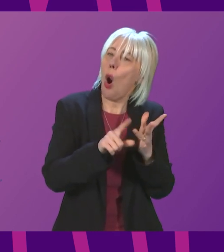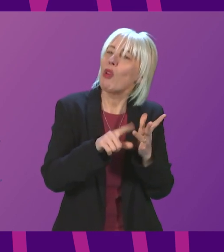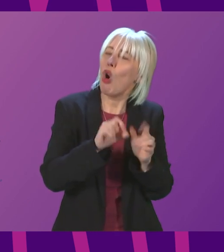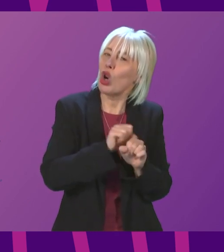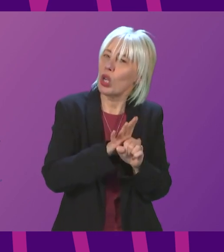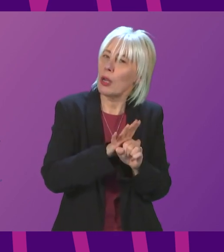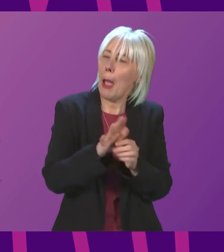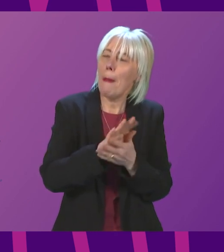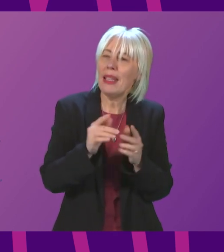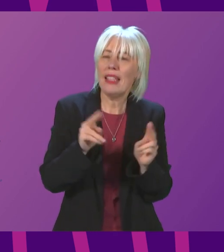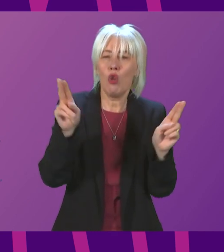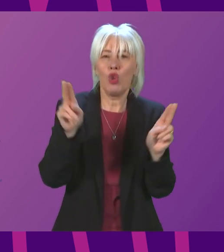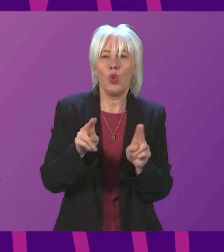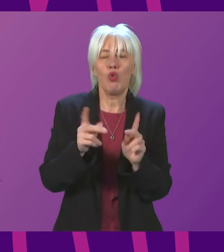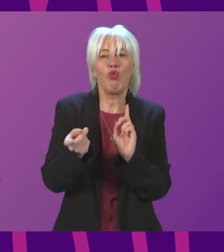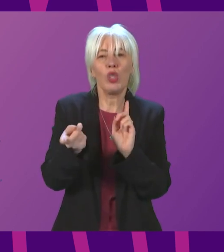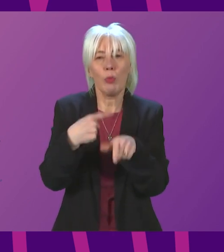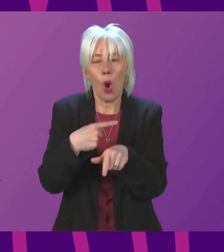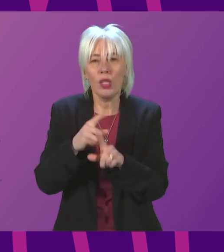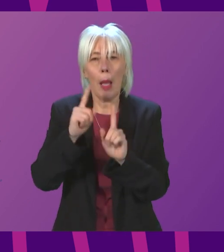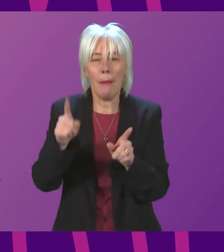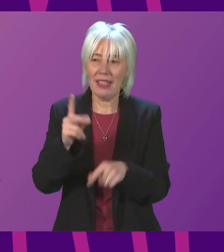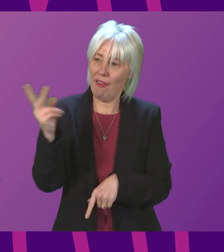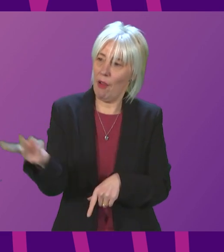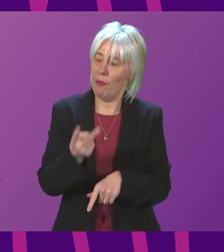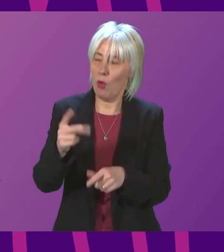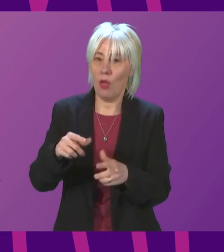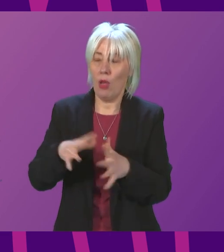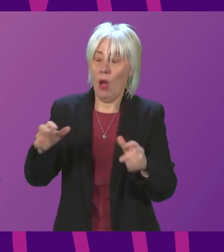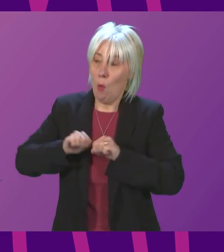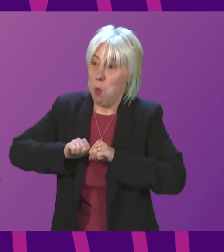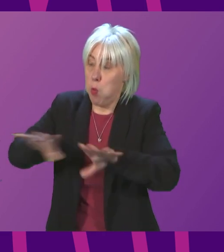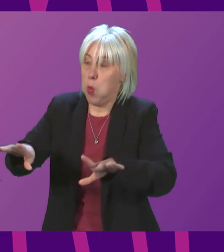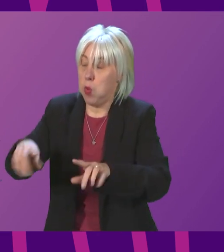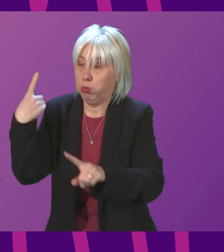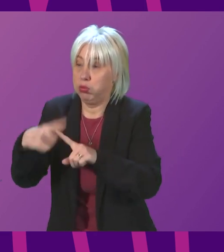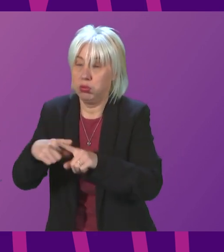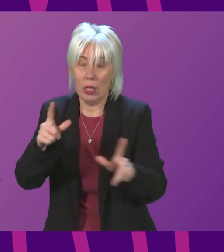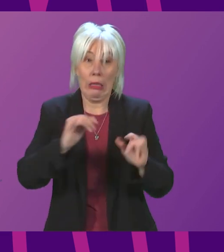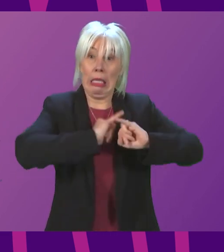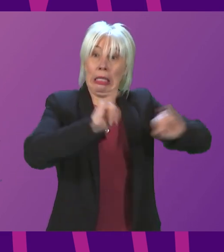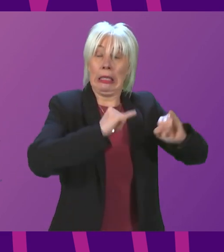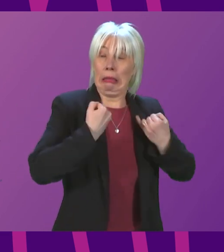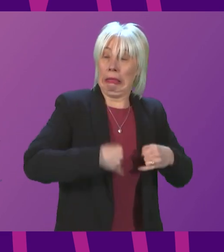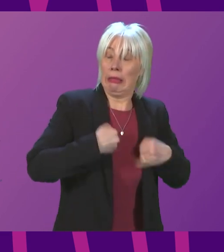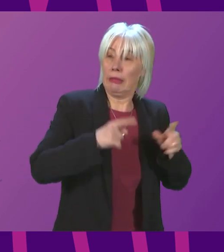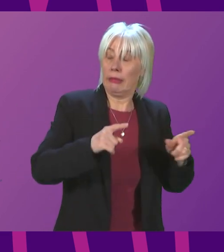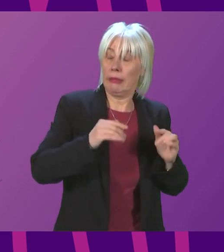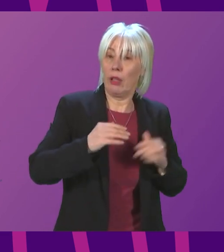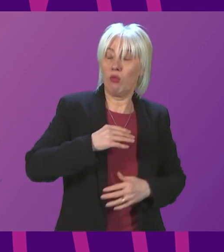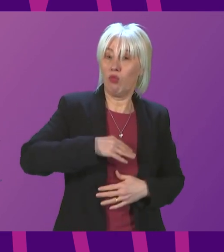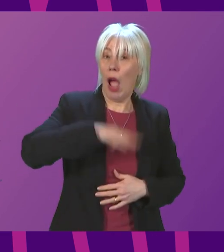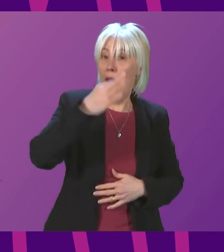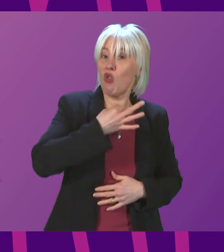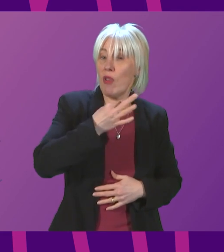less of a response than a variant that is both highly transmissible and more severe and puts more lives at risk. That is